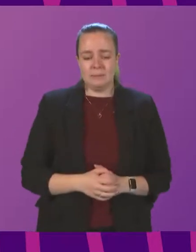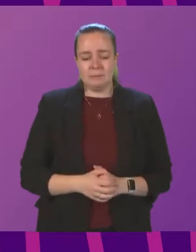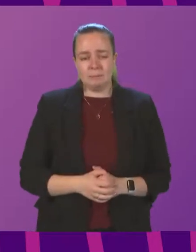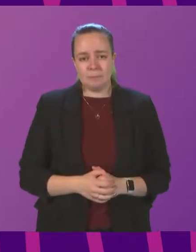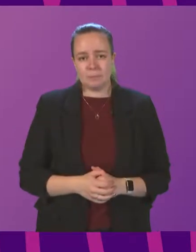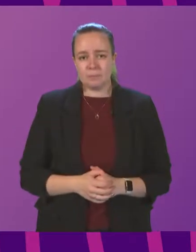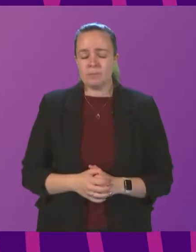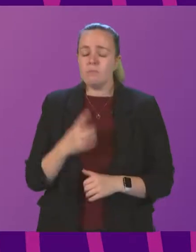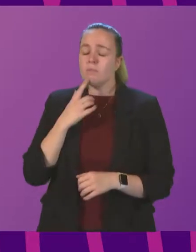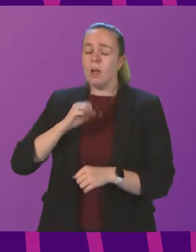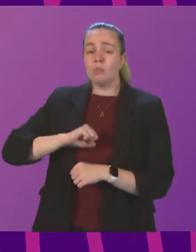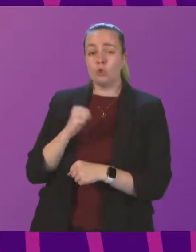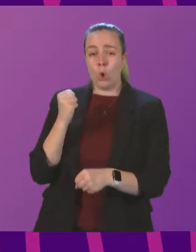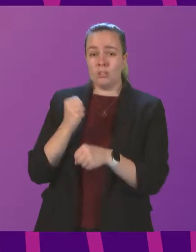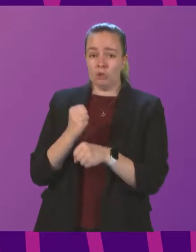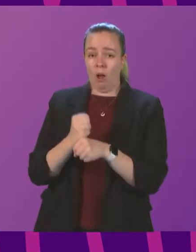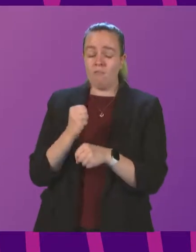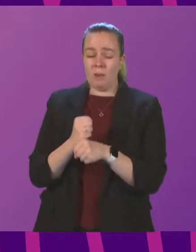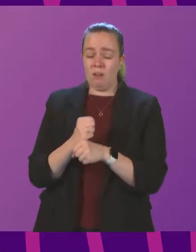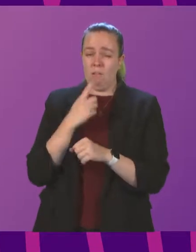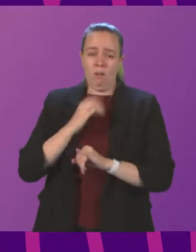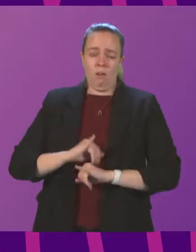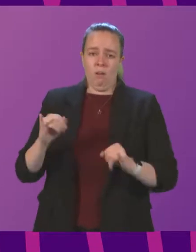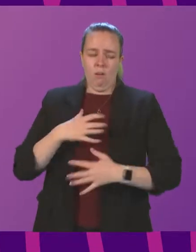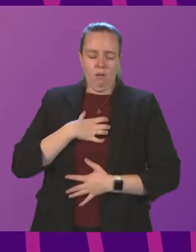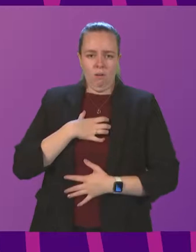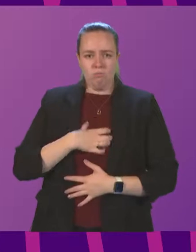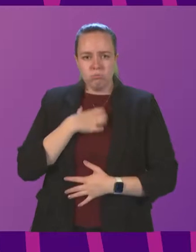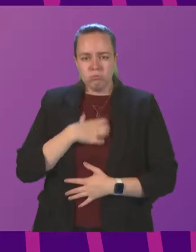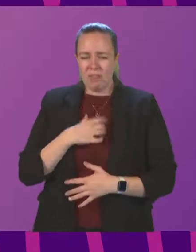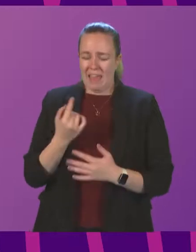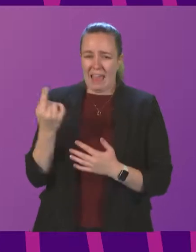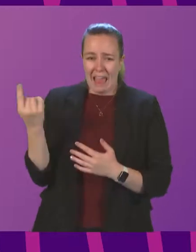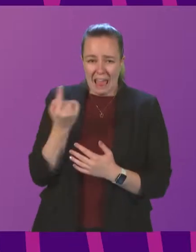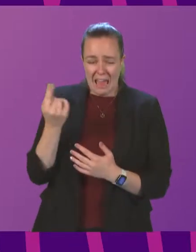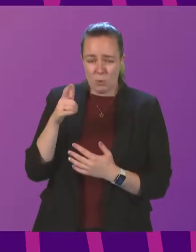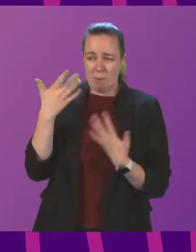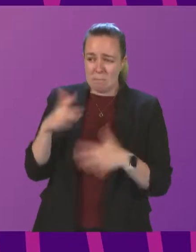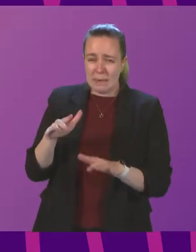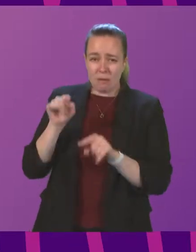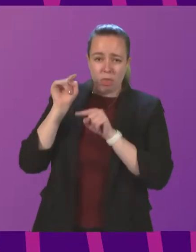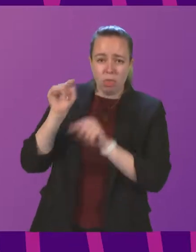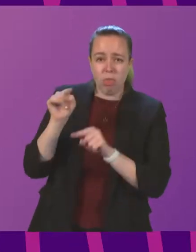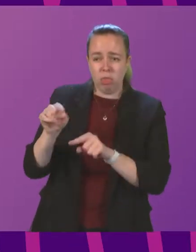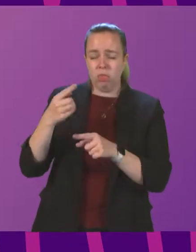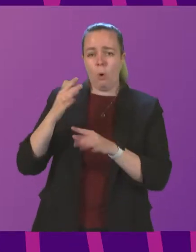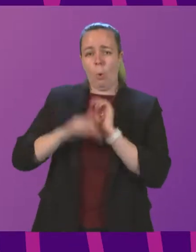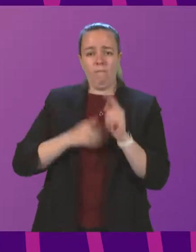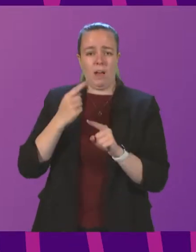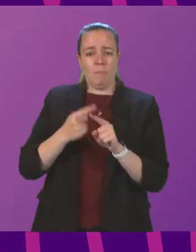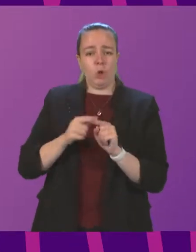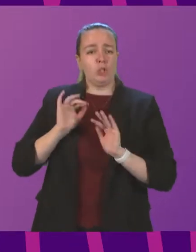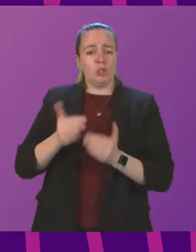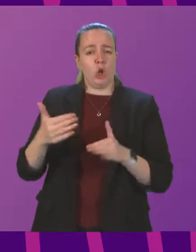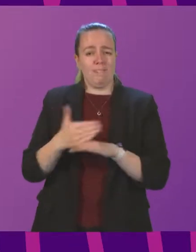The Scottish Government is appalled that anyone should make such despicable attacks on emergency service workers,